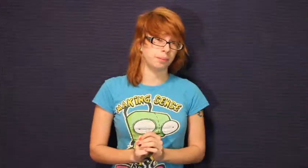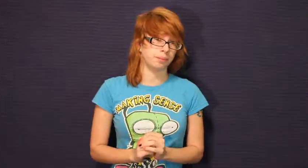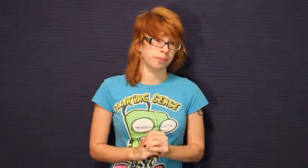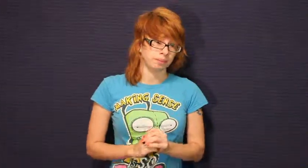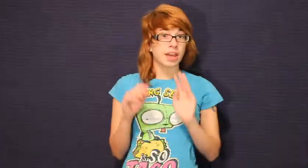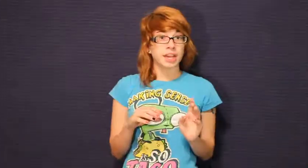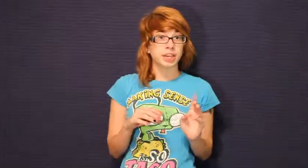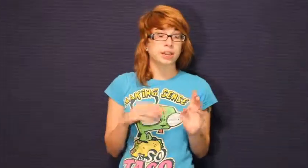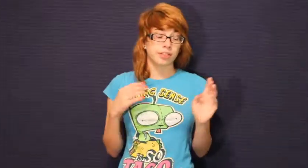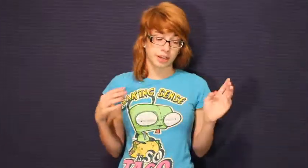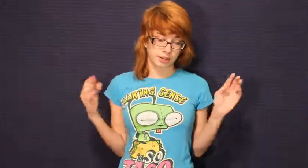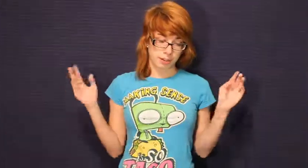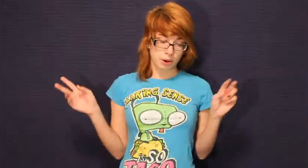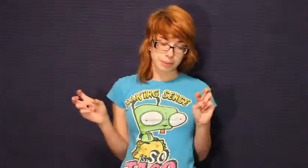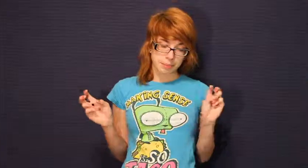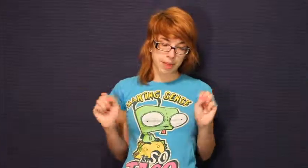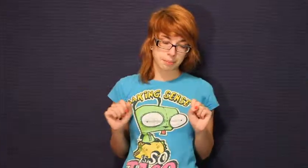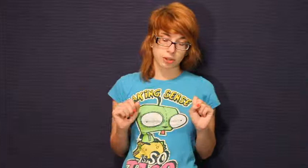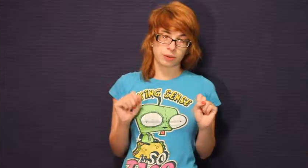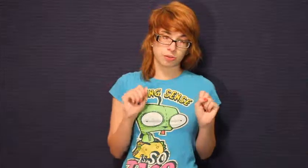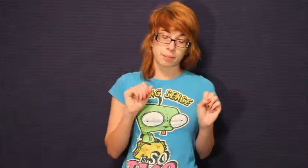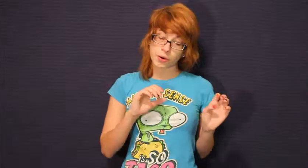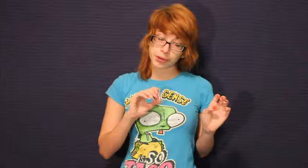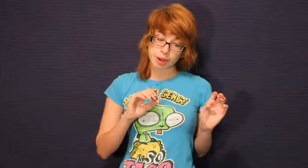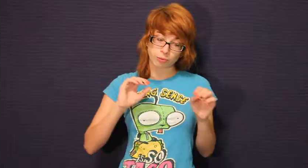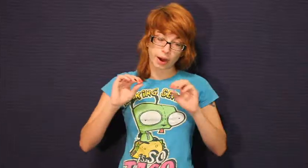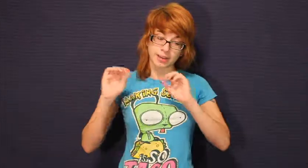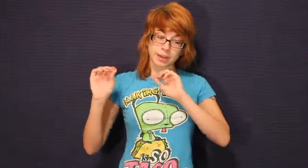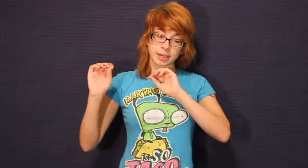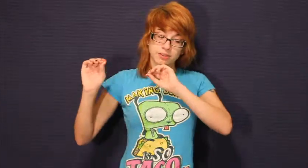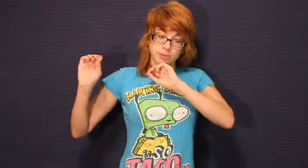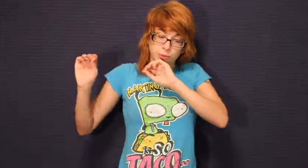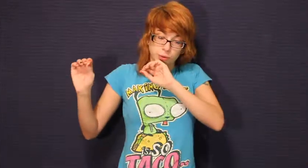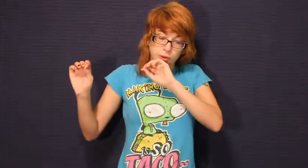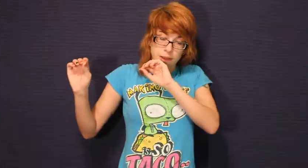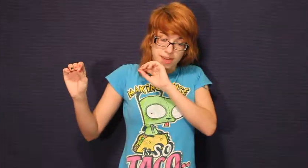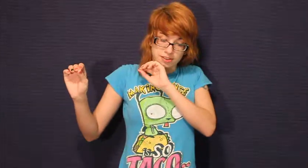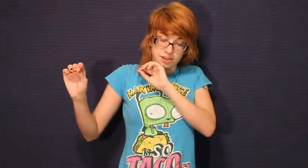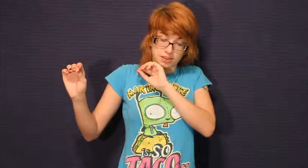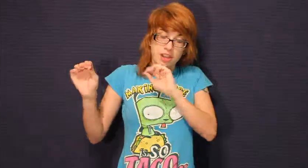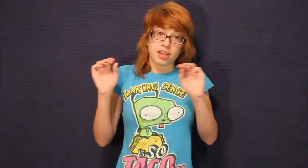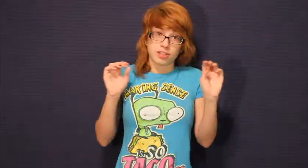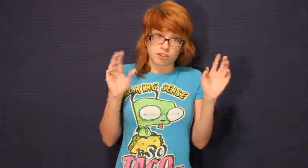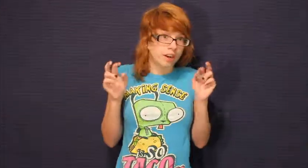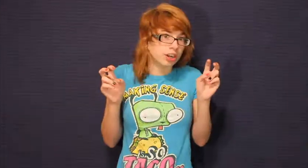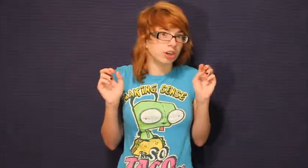They think that Black and Blue is where Pokemon rise up against cruel masters, the trainers,